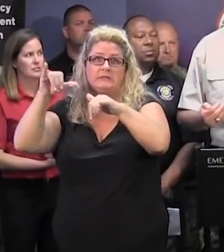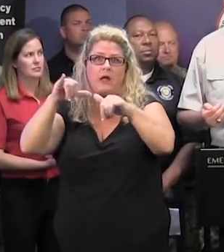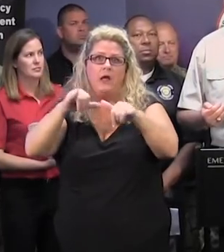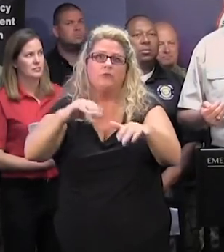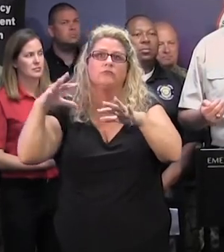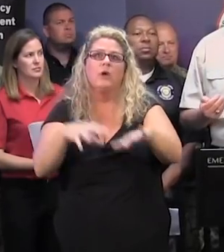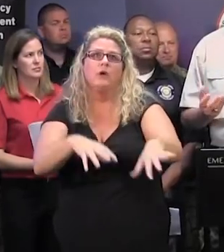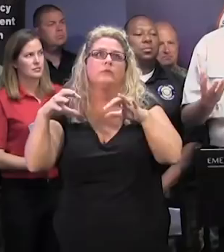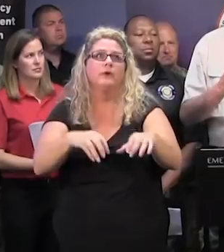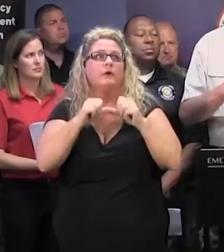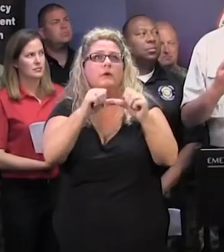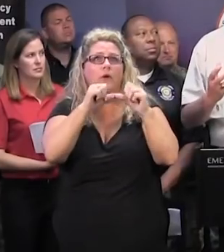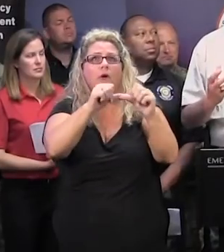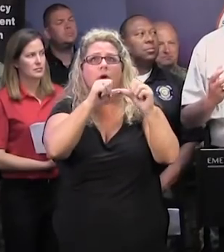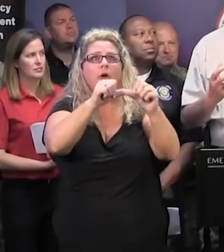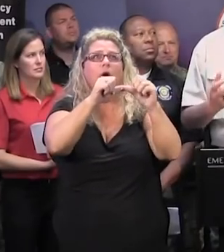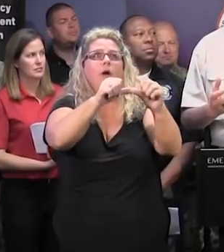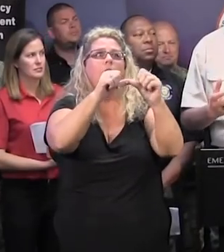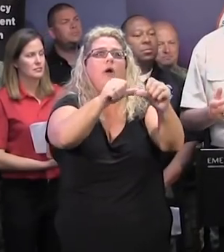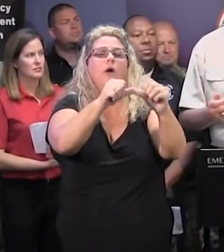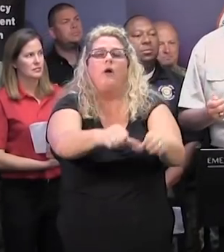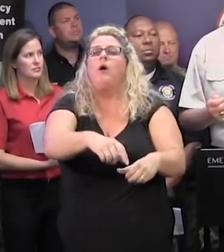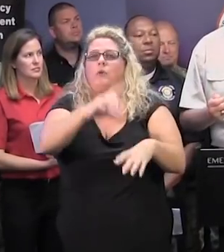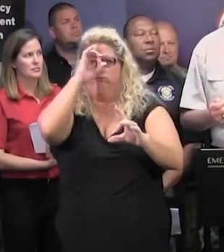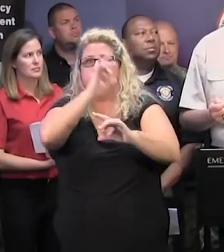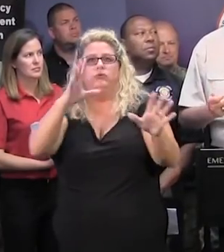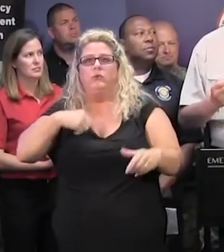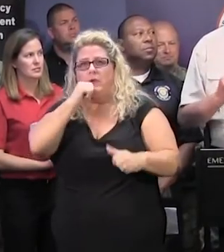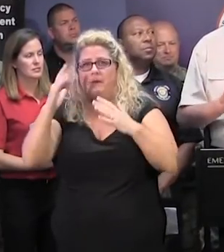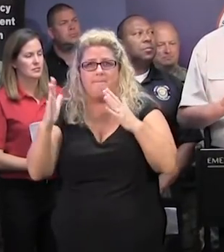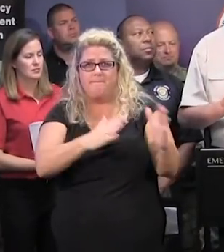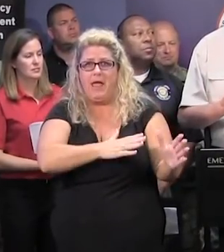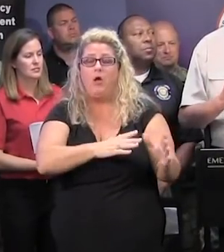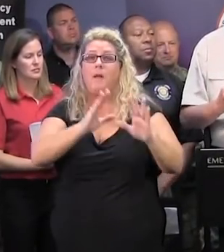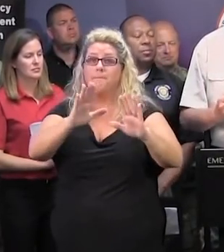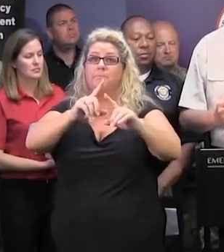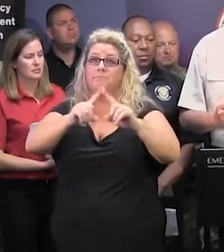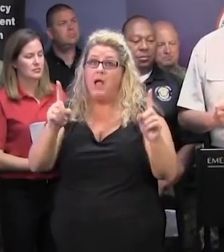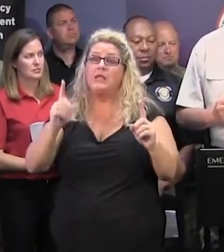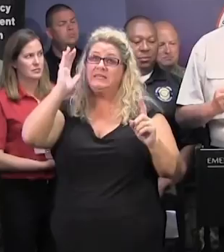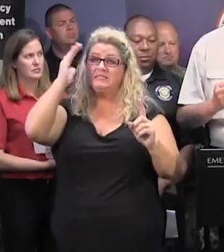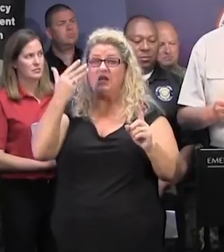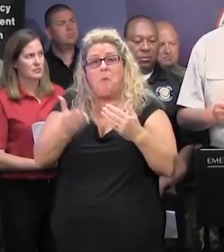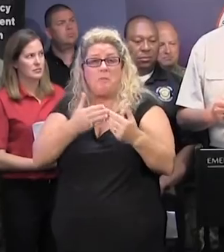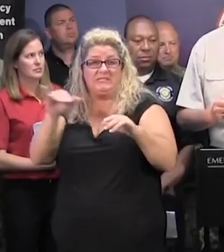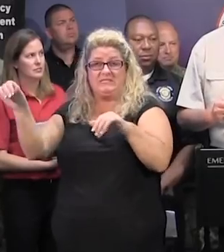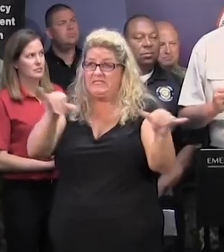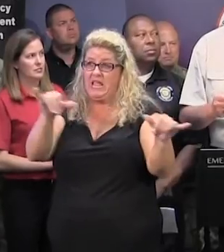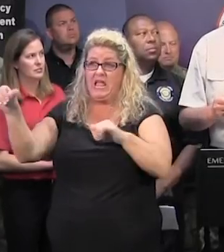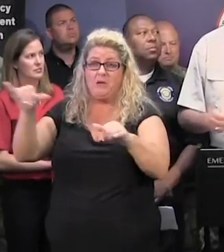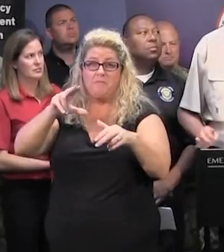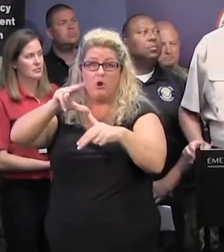now, although some situations may be similar, I think now we're more prepared to monitor, to react,